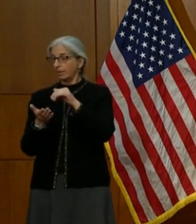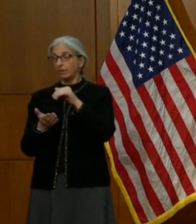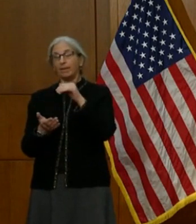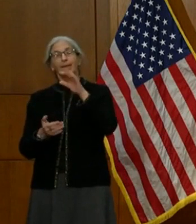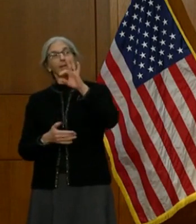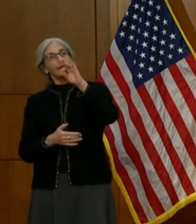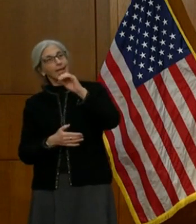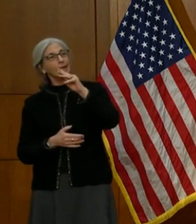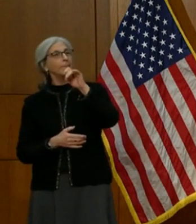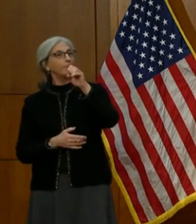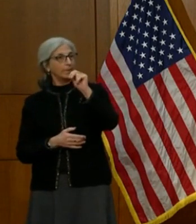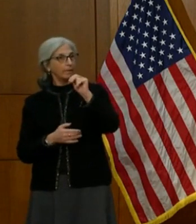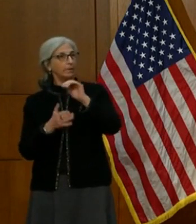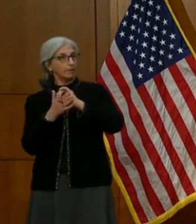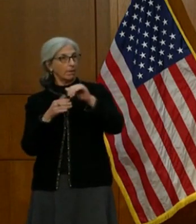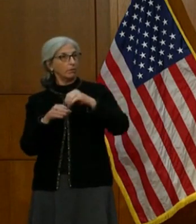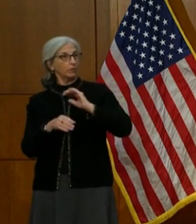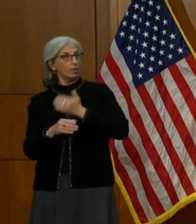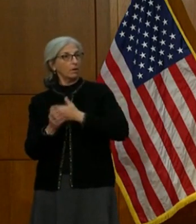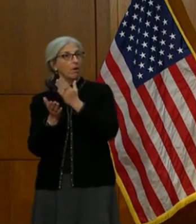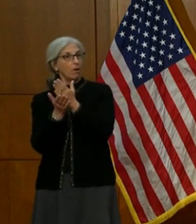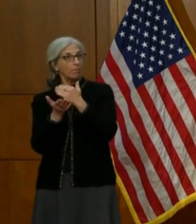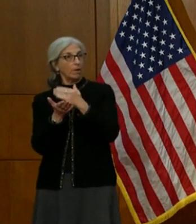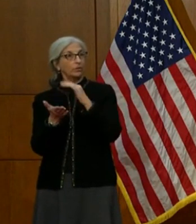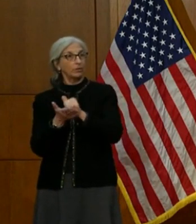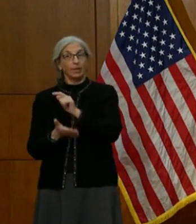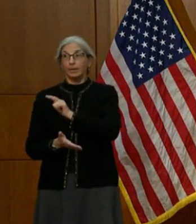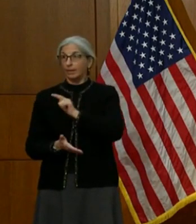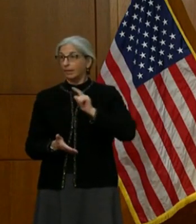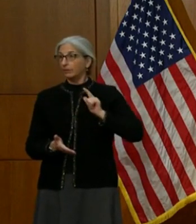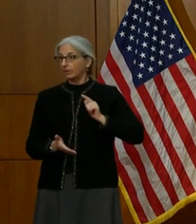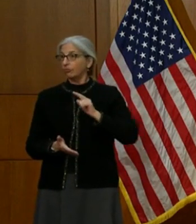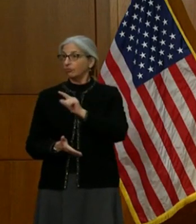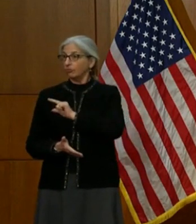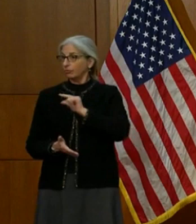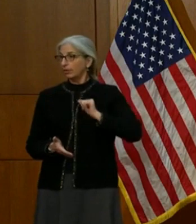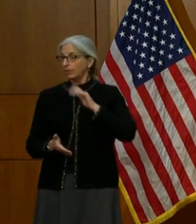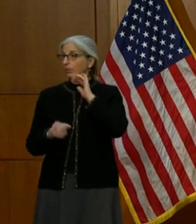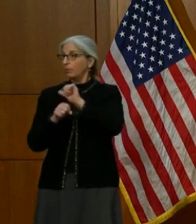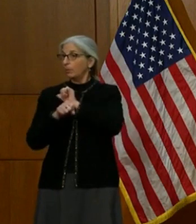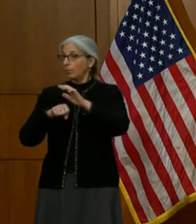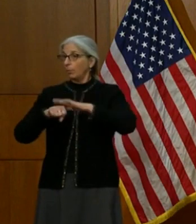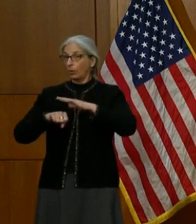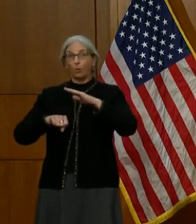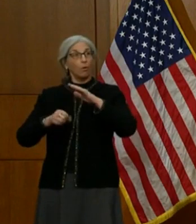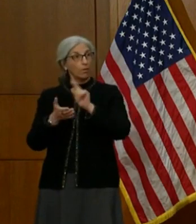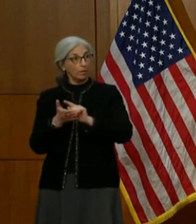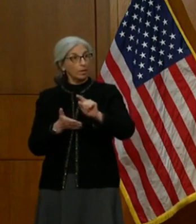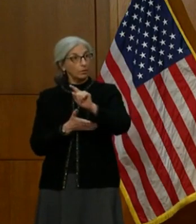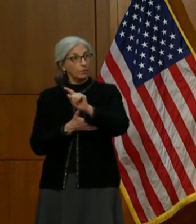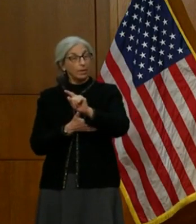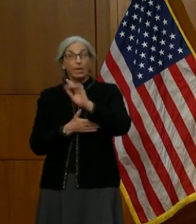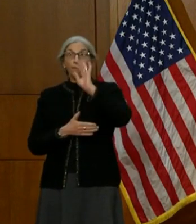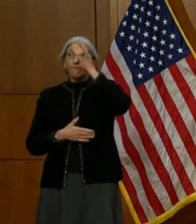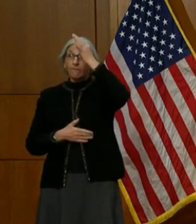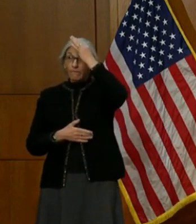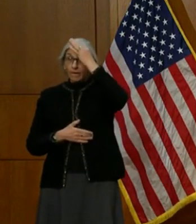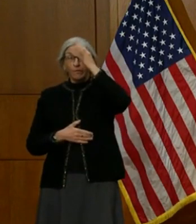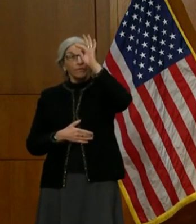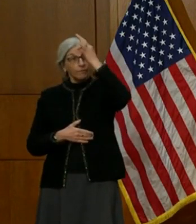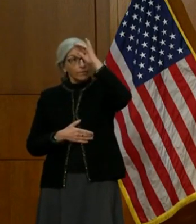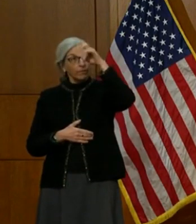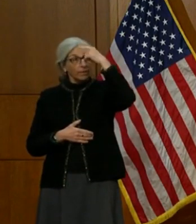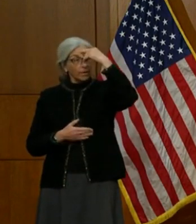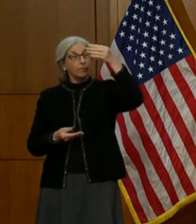legislature will be working on just a week from now. Federally, we're receiving over $100 million. So